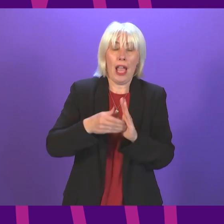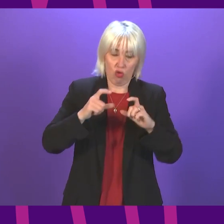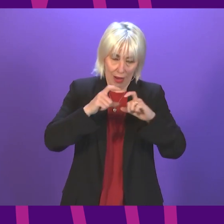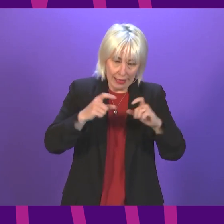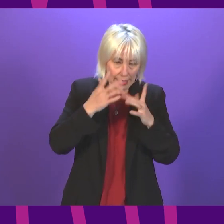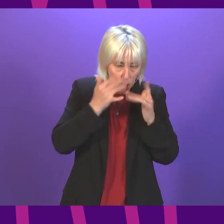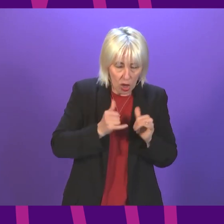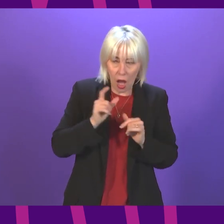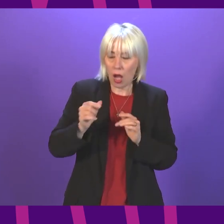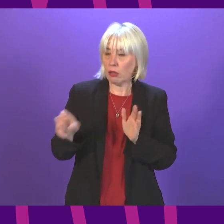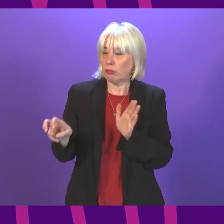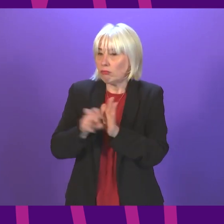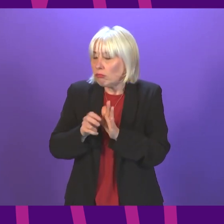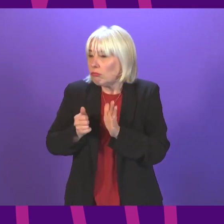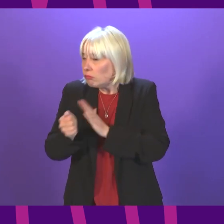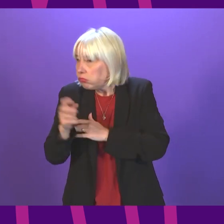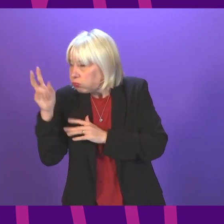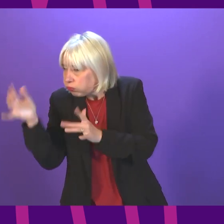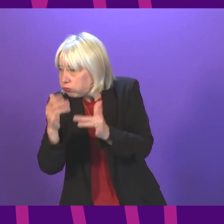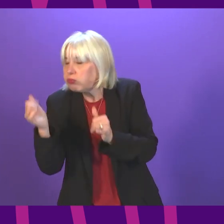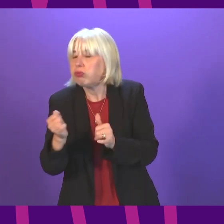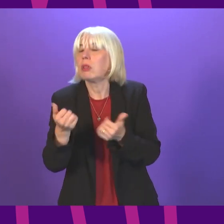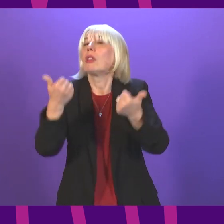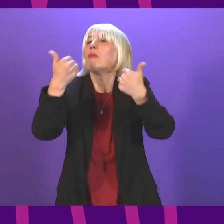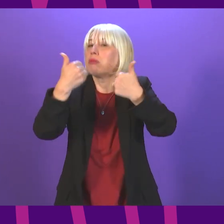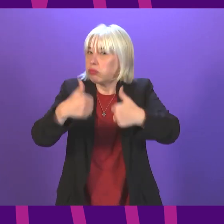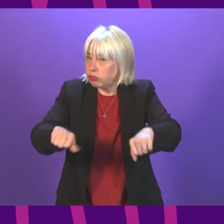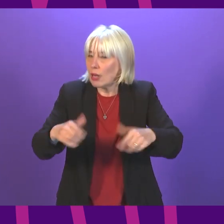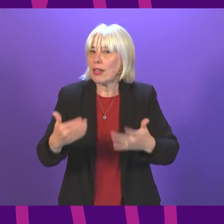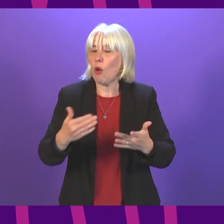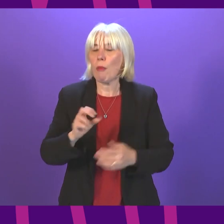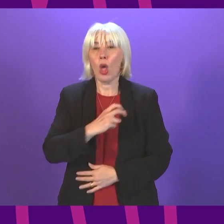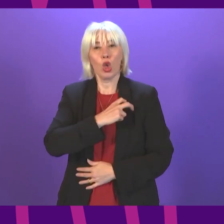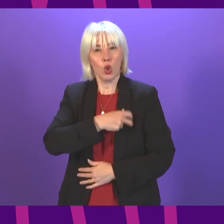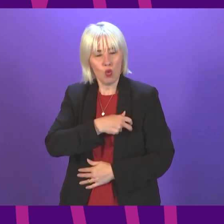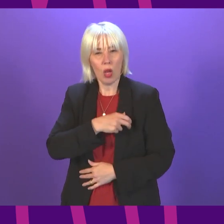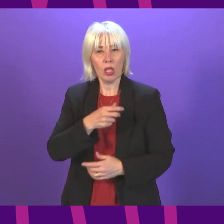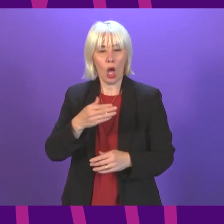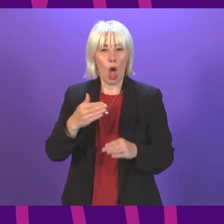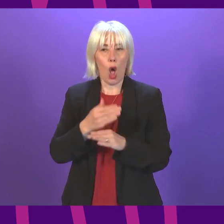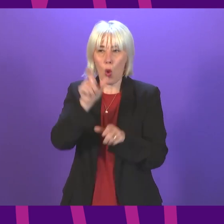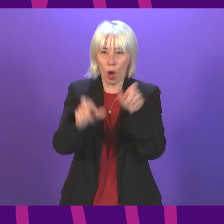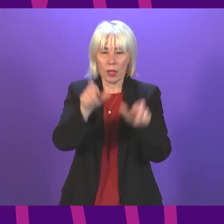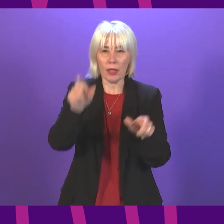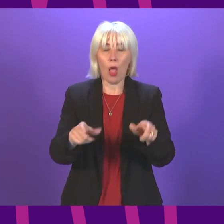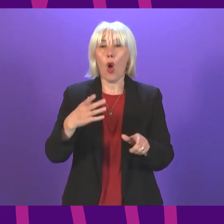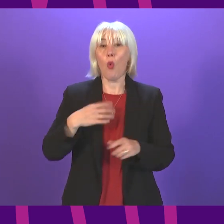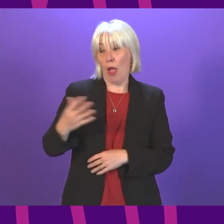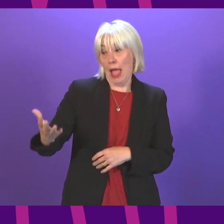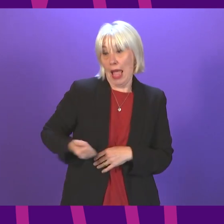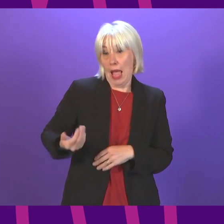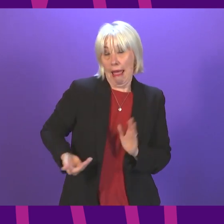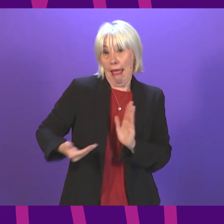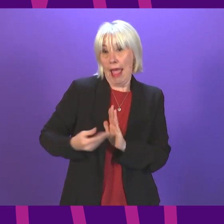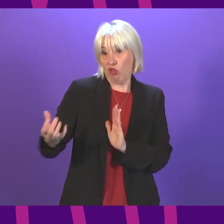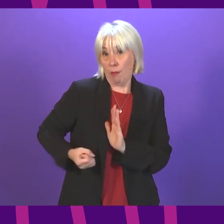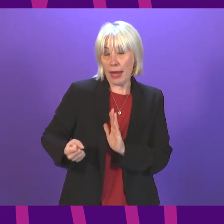of excessive rest day working has been resolved. I understand why the unions and workers might want to make that additional allowance permanent, but it simply